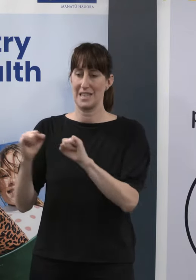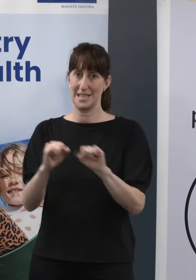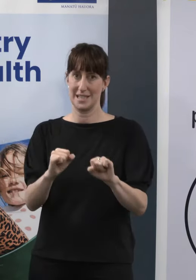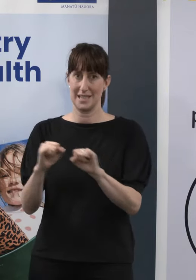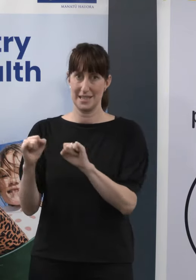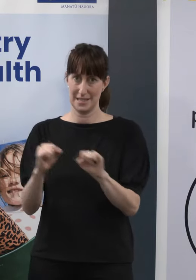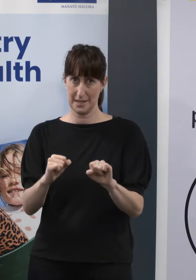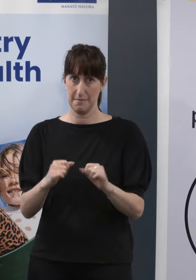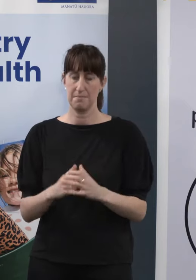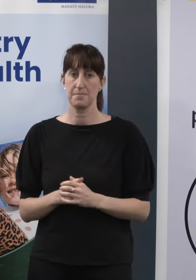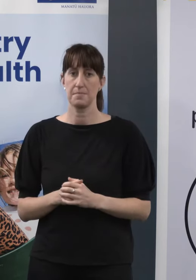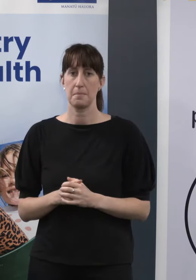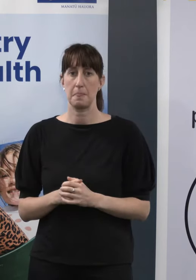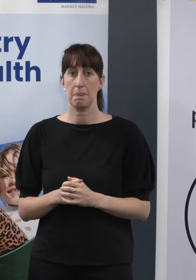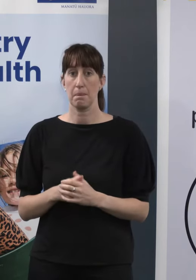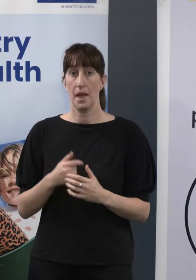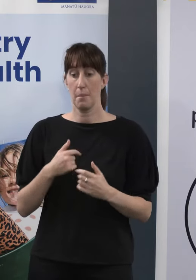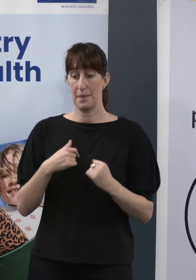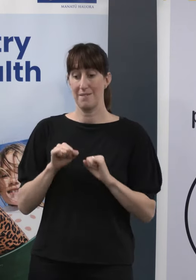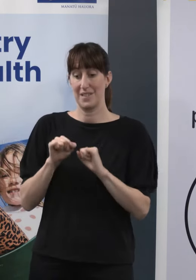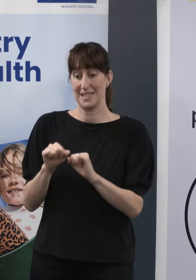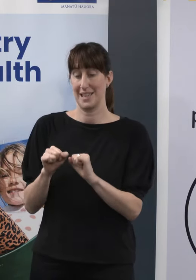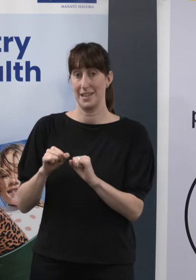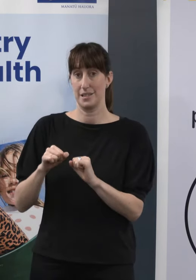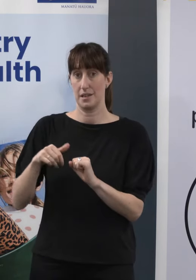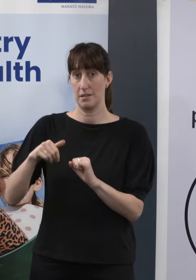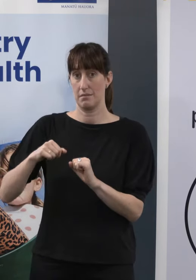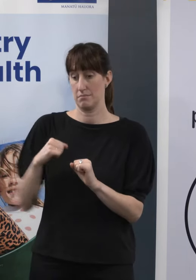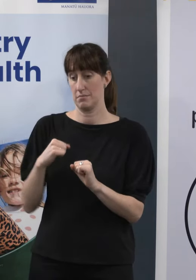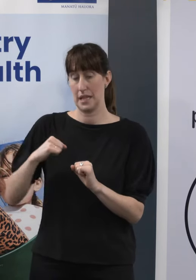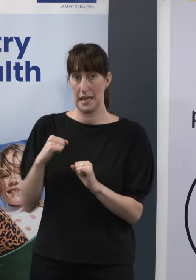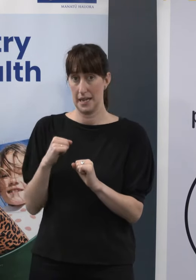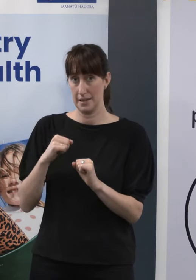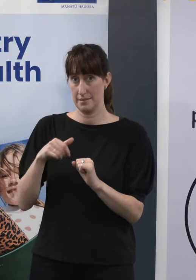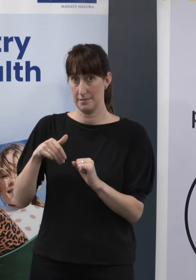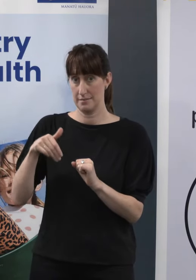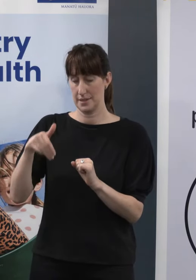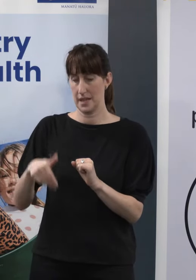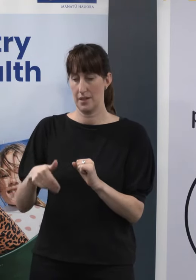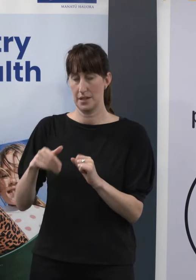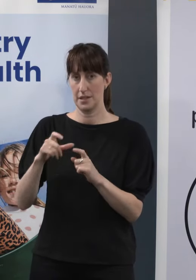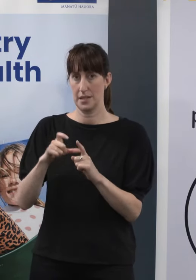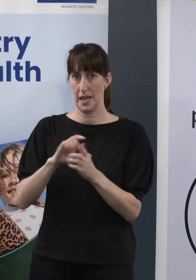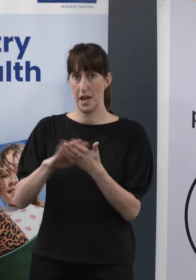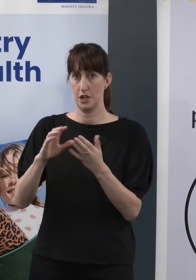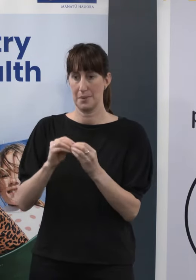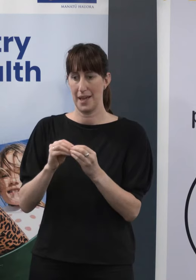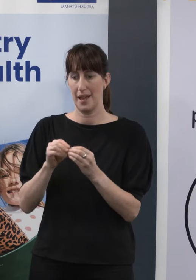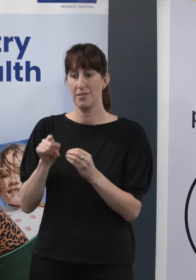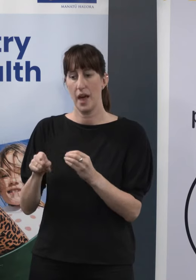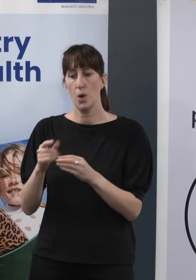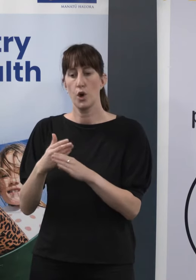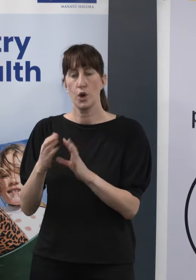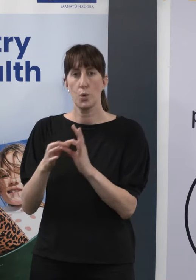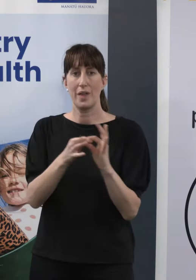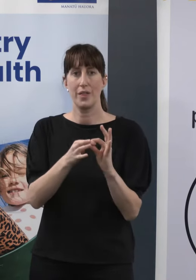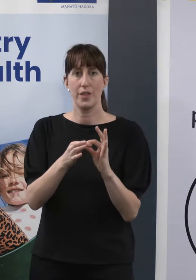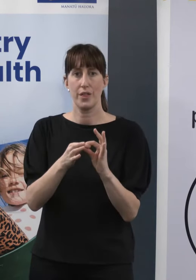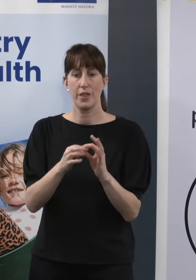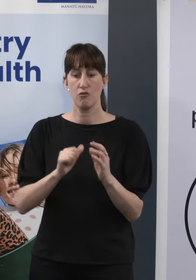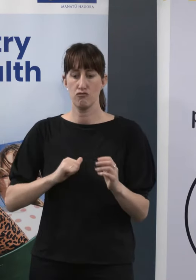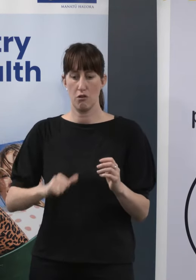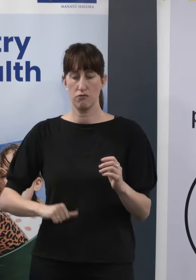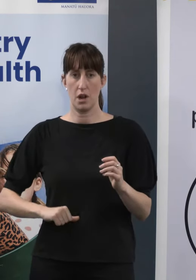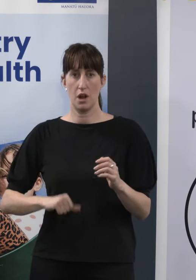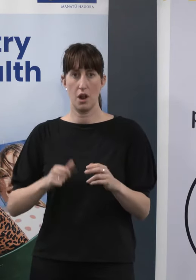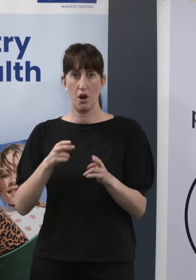in Southern DHB in Dunedin just on Friday, that they're working closely with their rural hospitals as well to support them if they